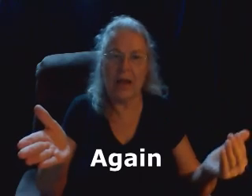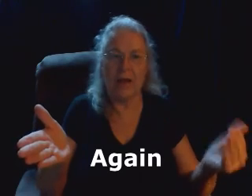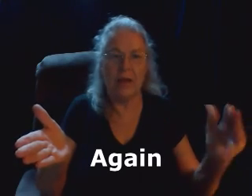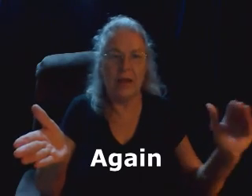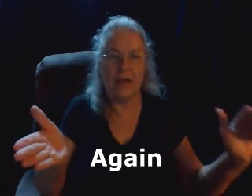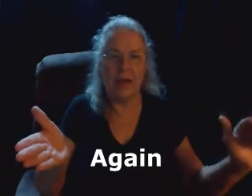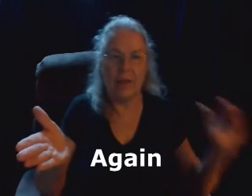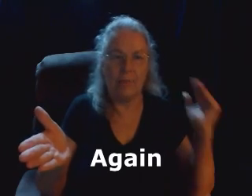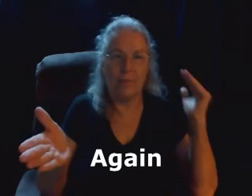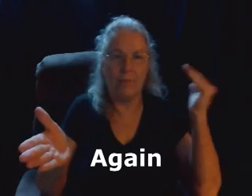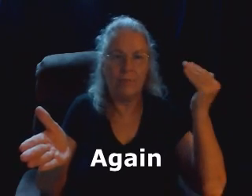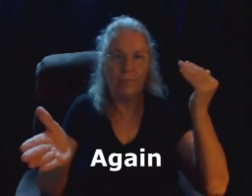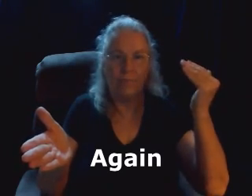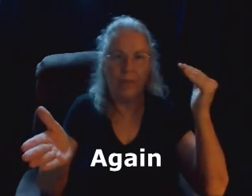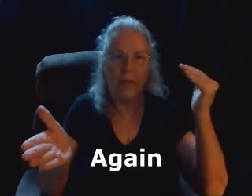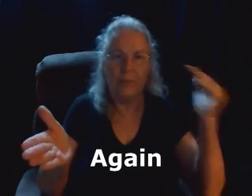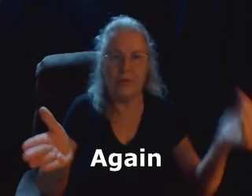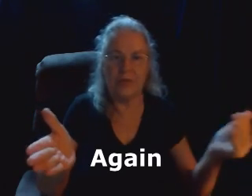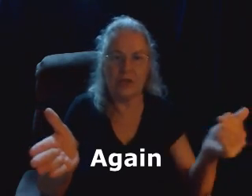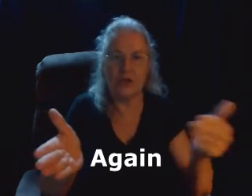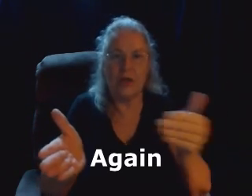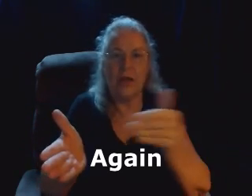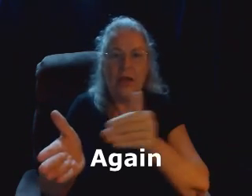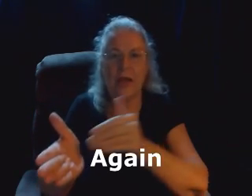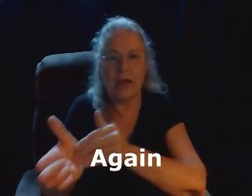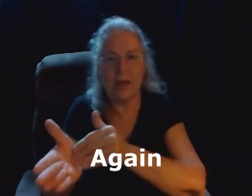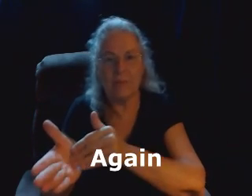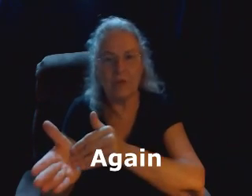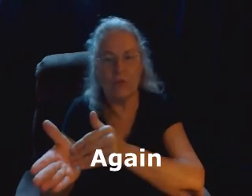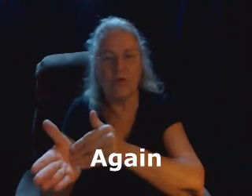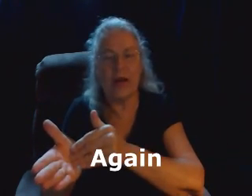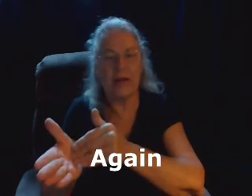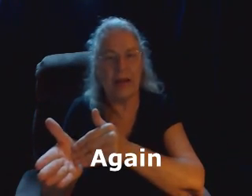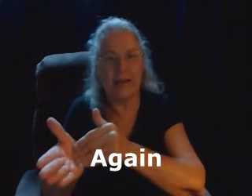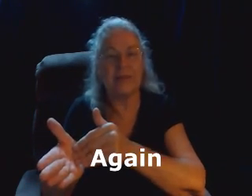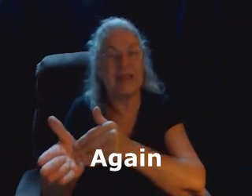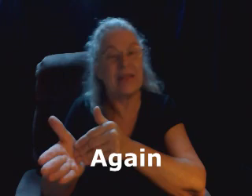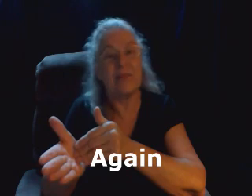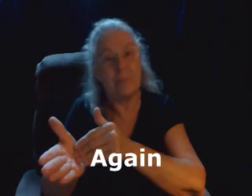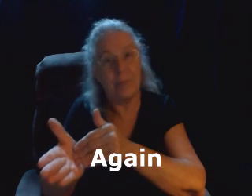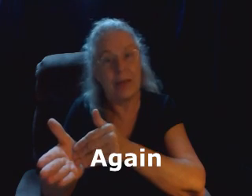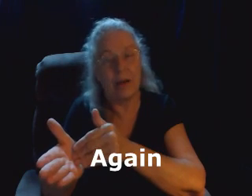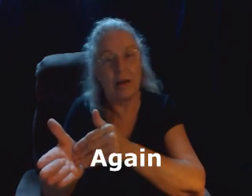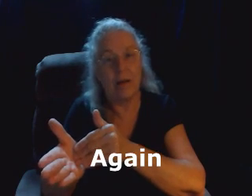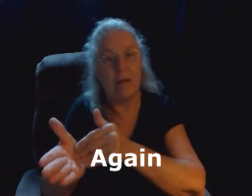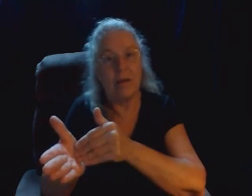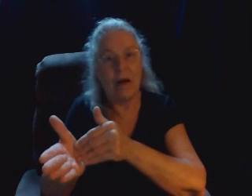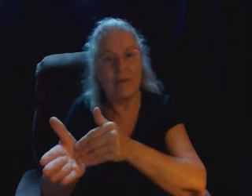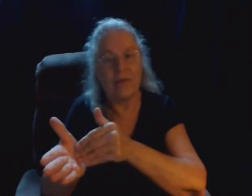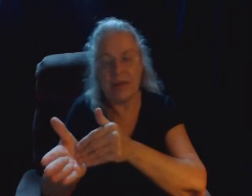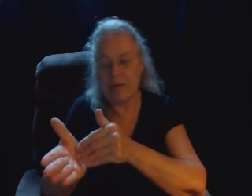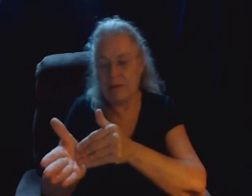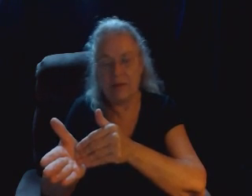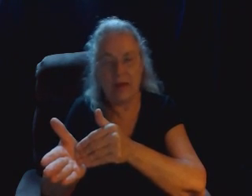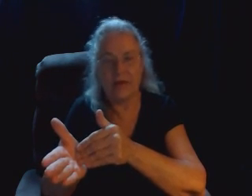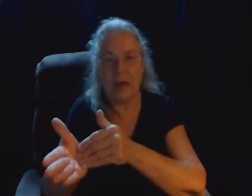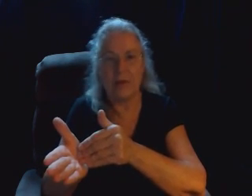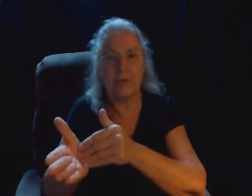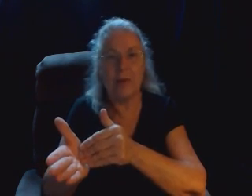and in a bent position, it comes over and lands in the middle of the non-dominant